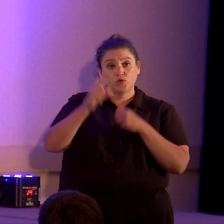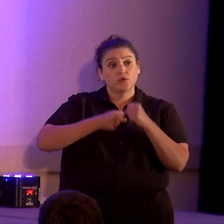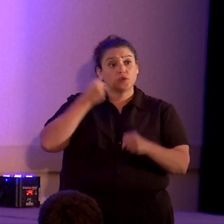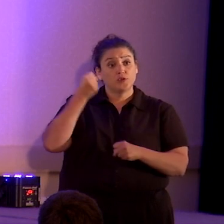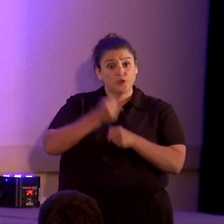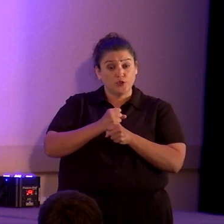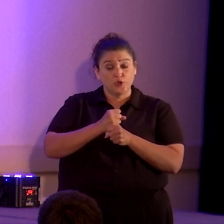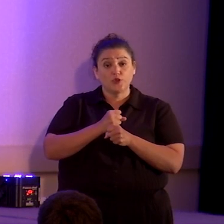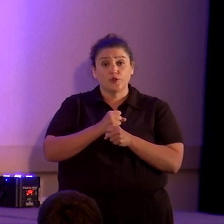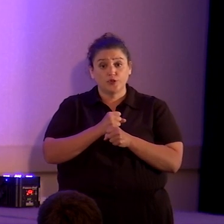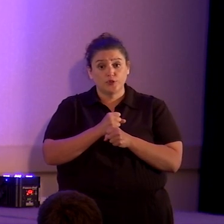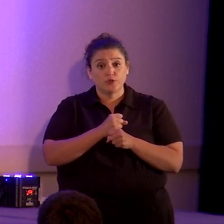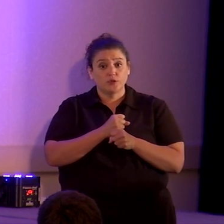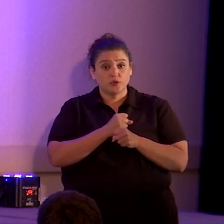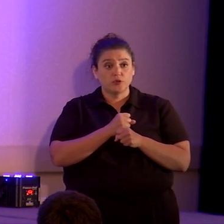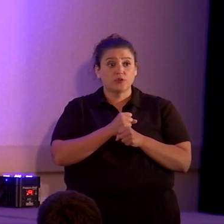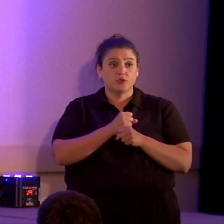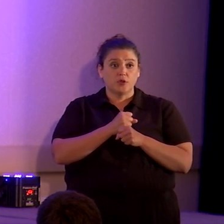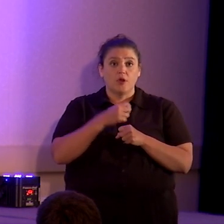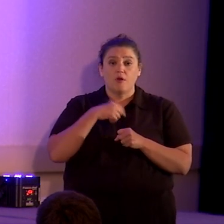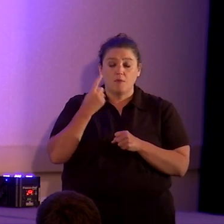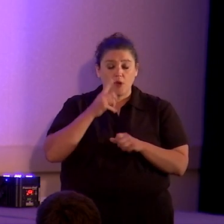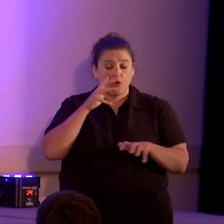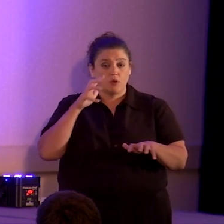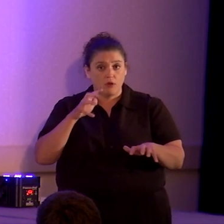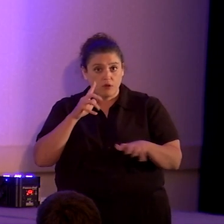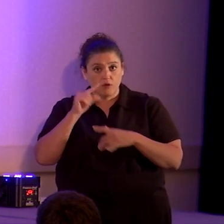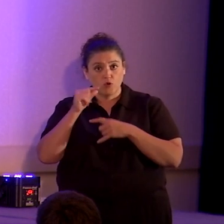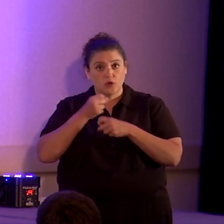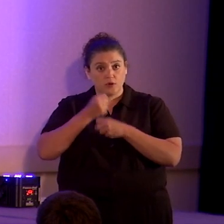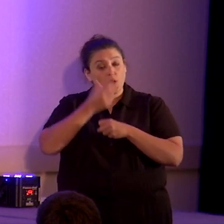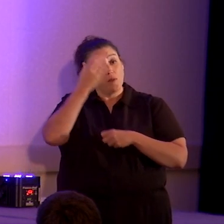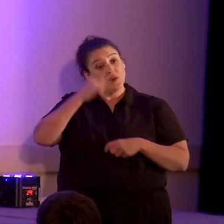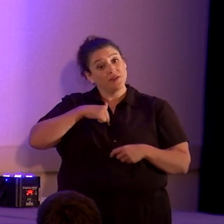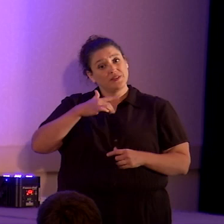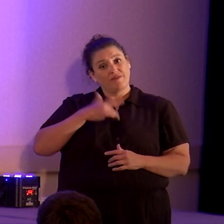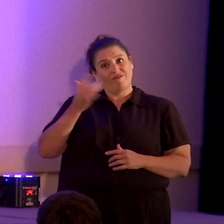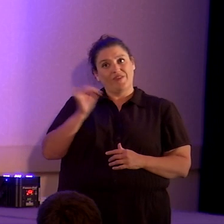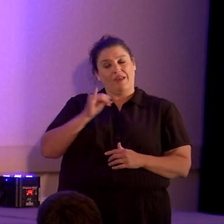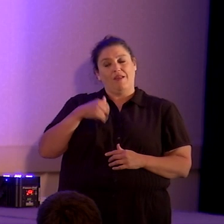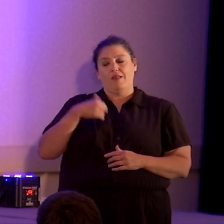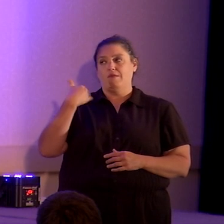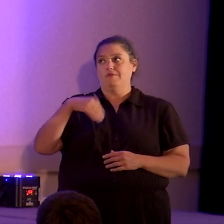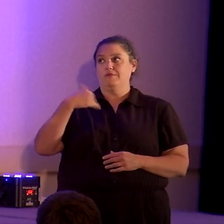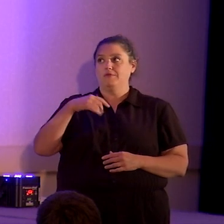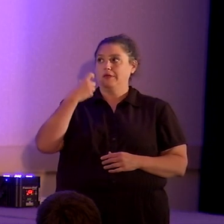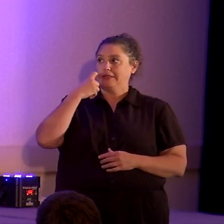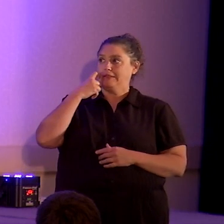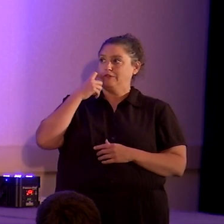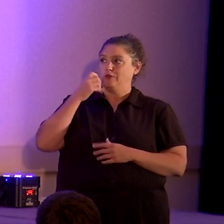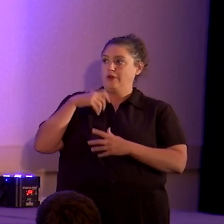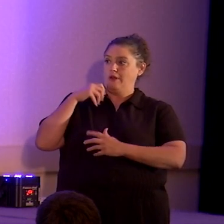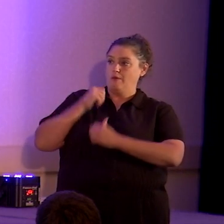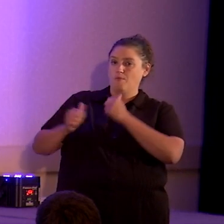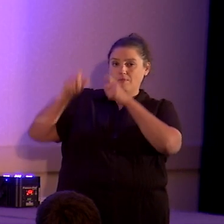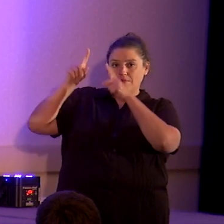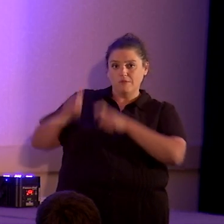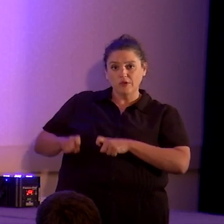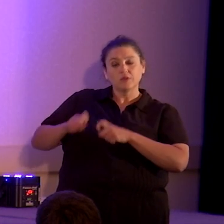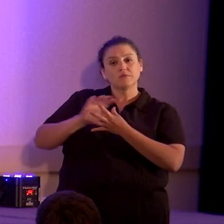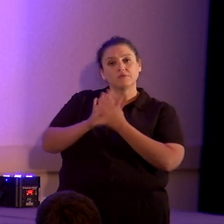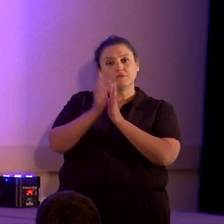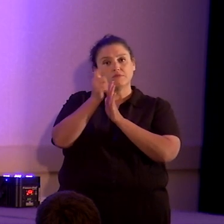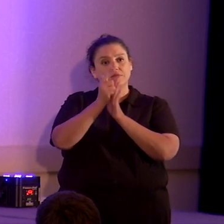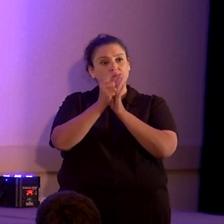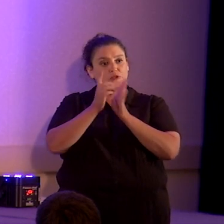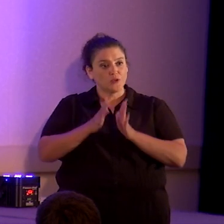just always stops me in my tracks because I feel like it's just yesterday that I passed the bar, and it's 20 years later